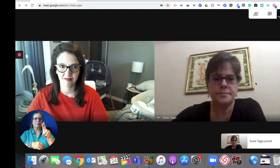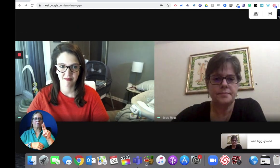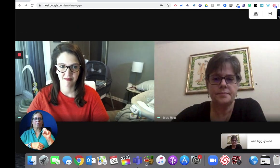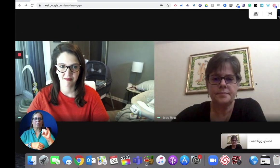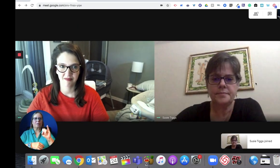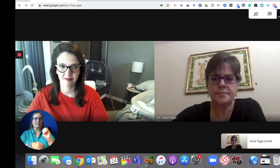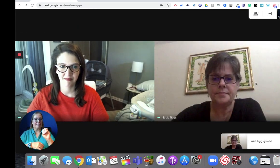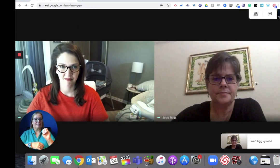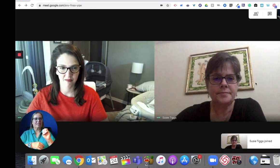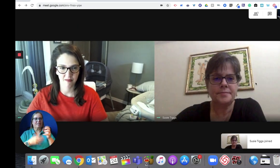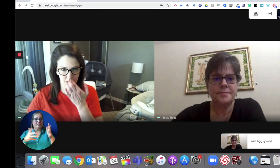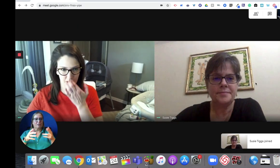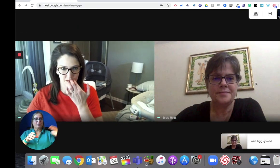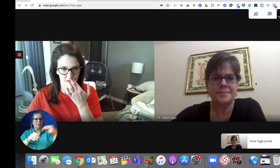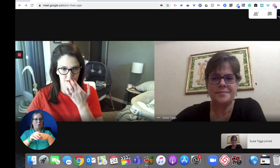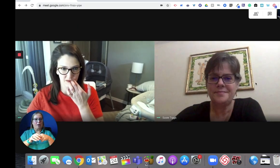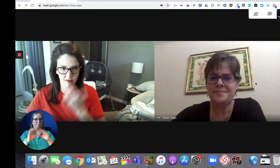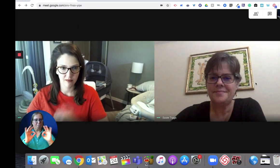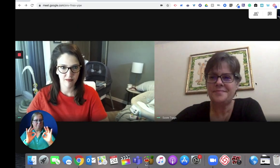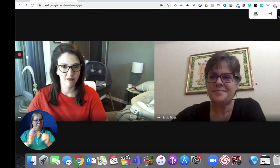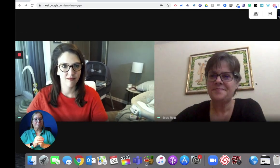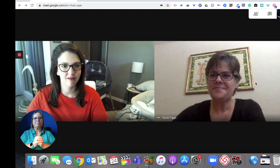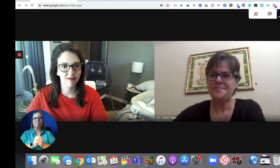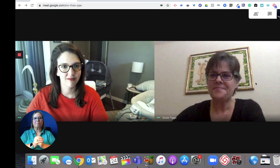And now you can see that Susie has joined the meeting as well.